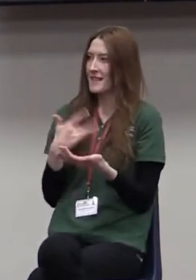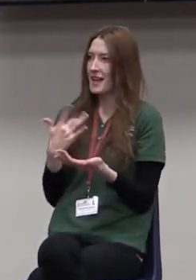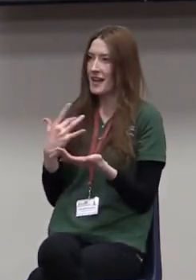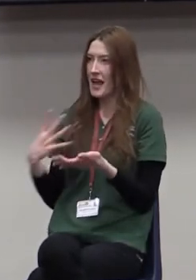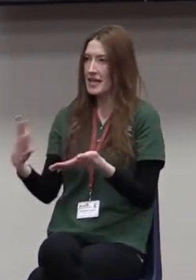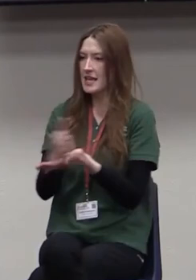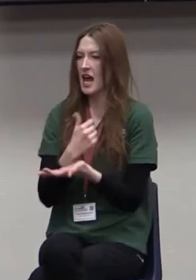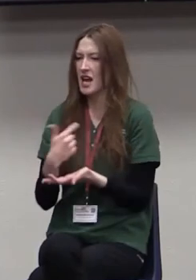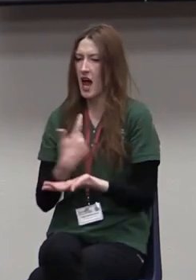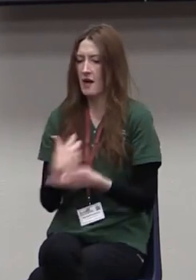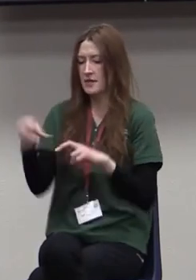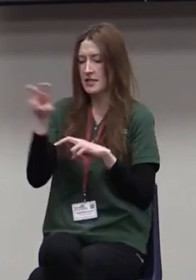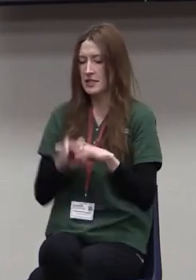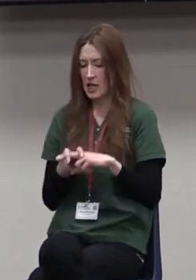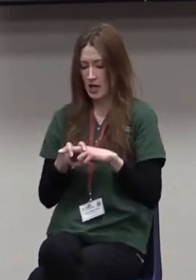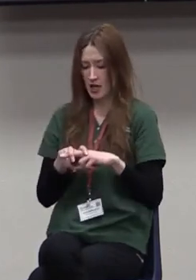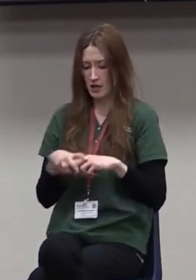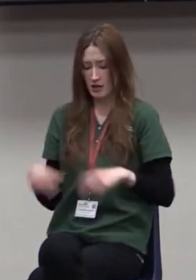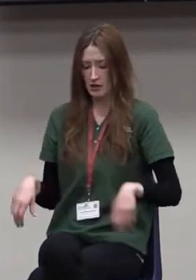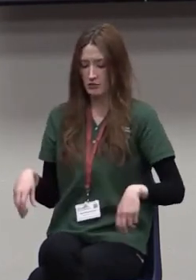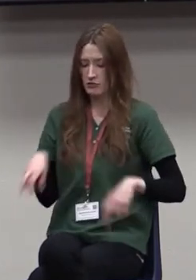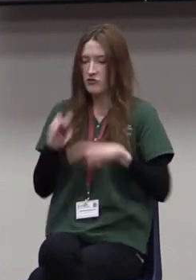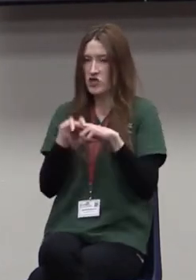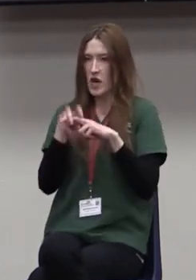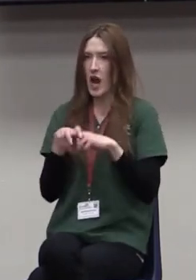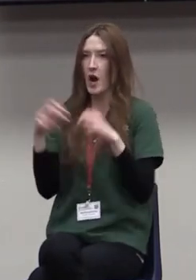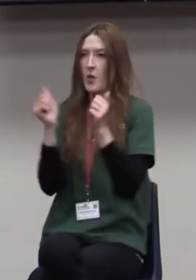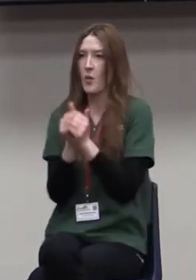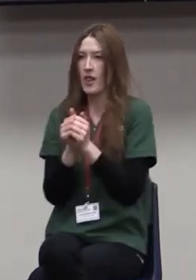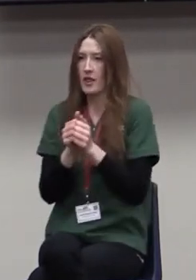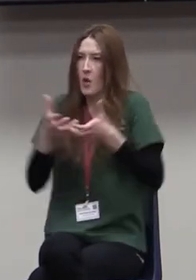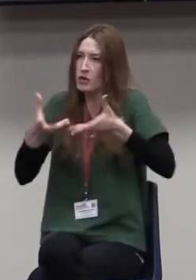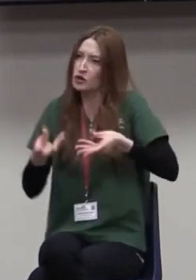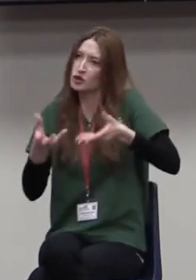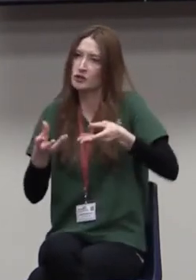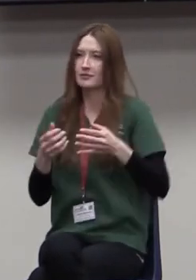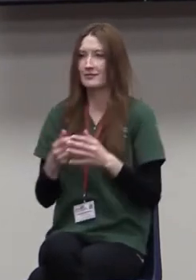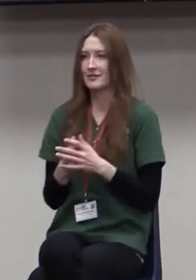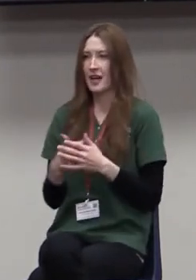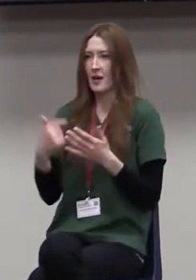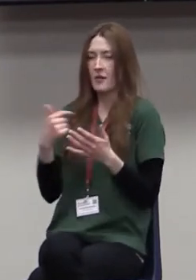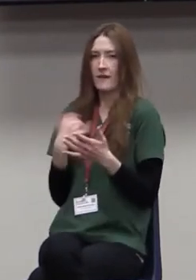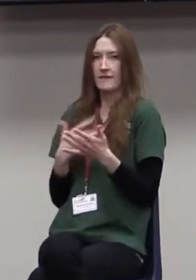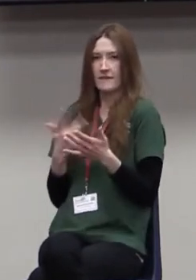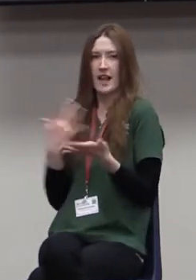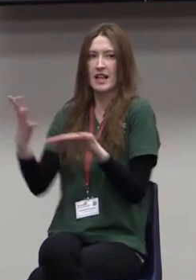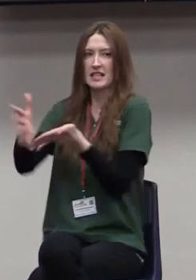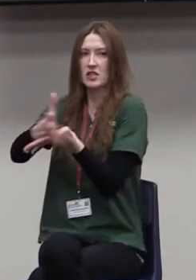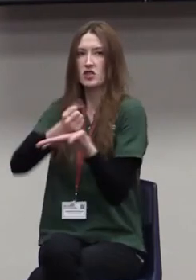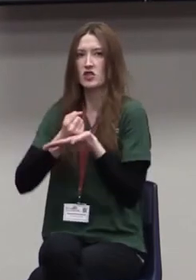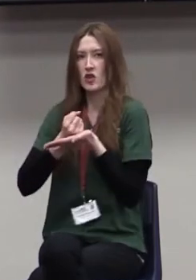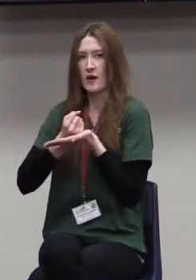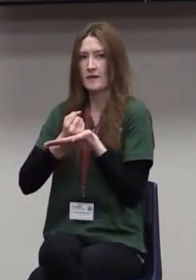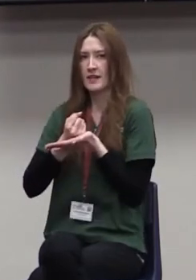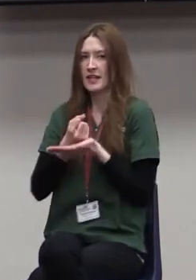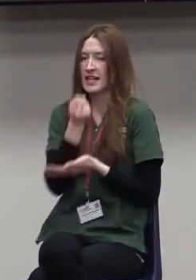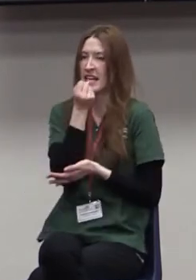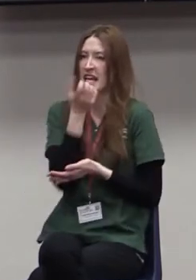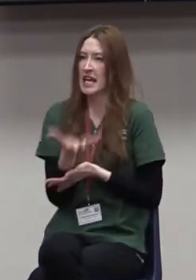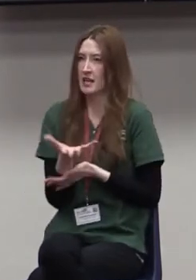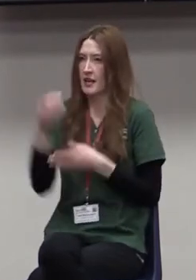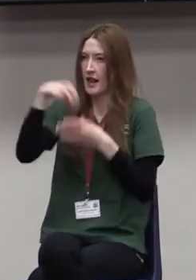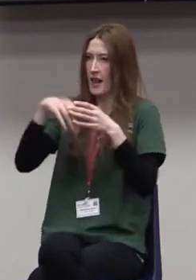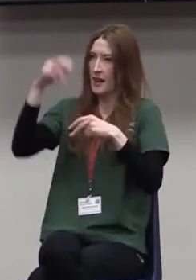cushion instead of on a wooden bench. We feel entitled to have heat in a building that would be freezing cold if we didn't. We feel